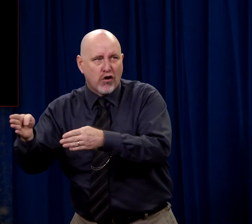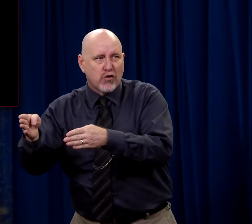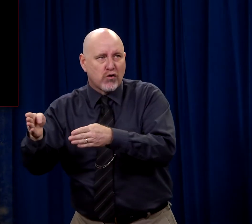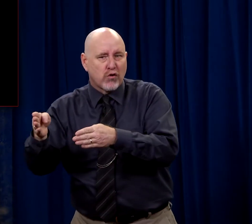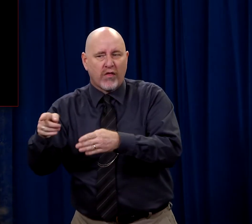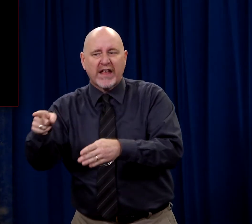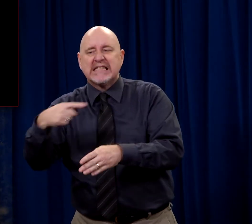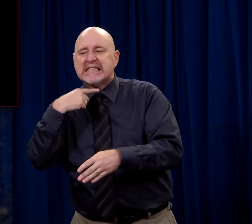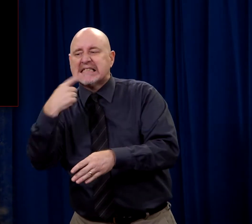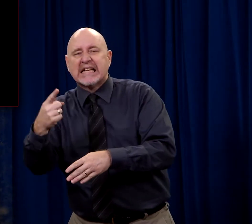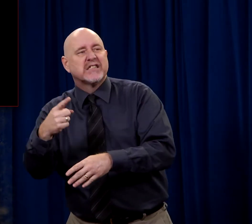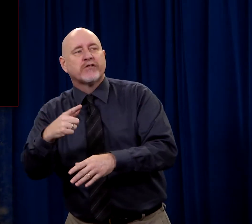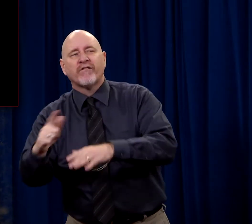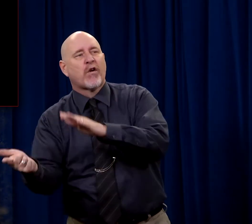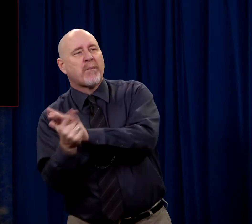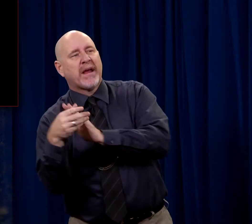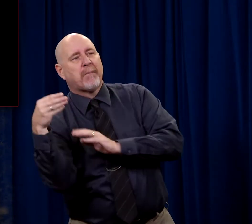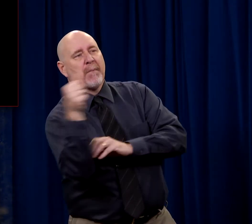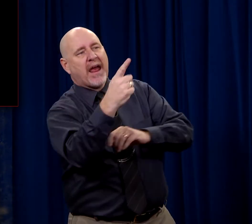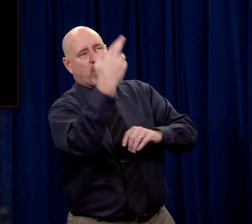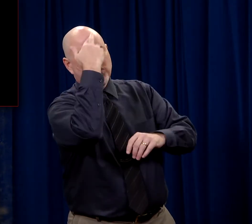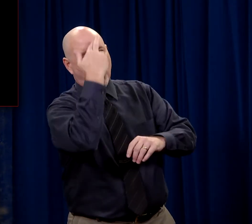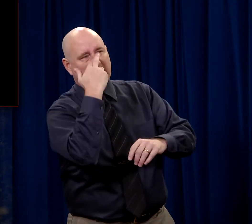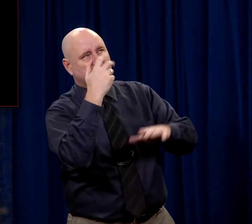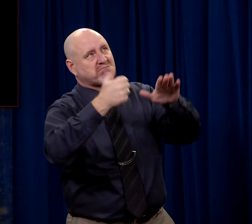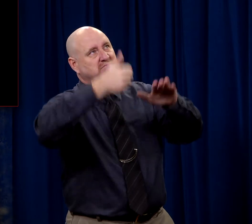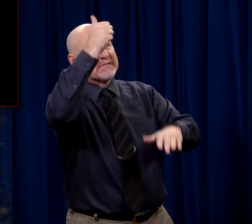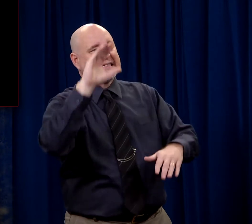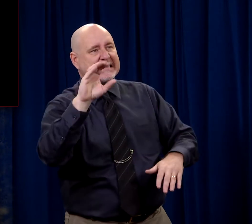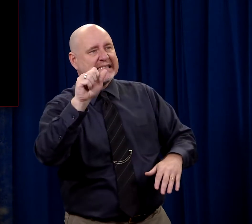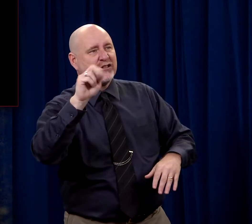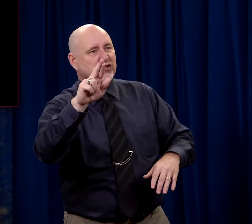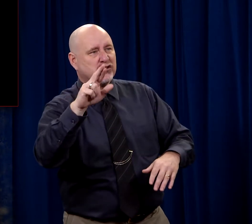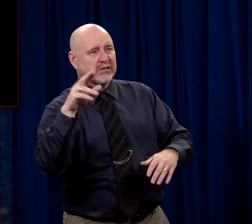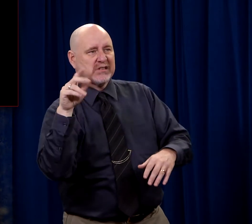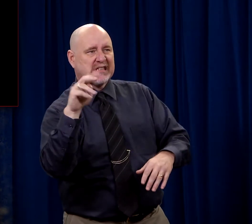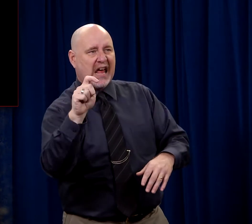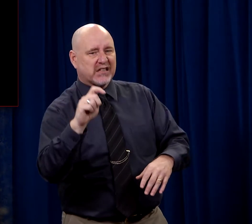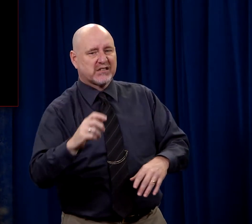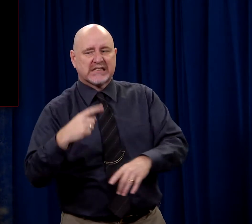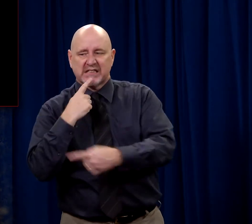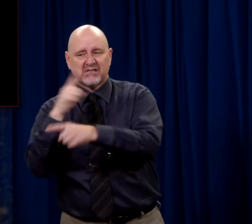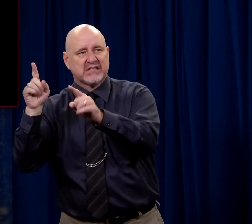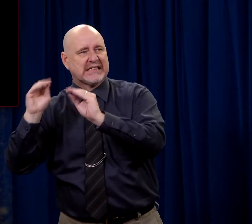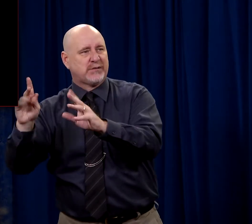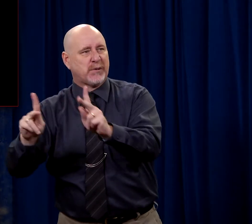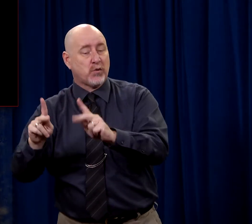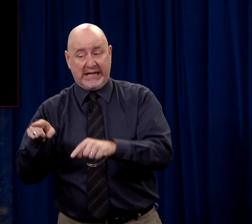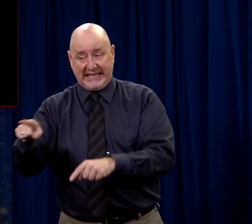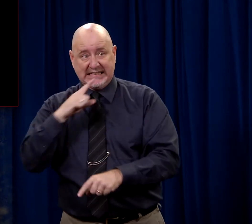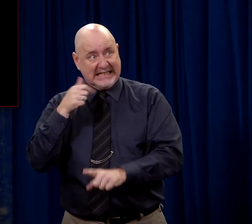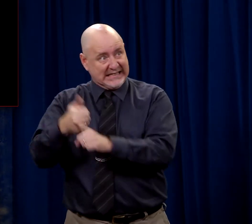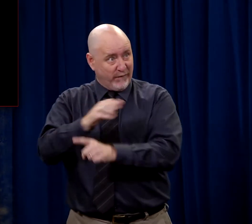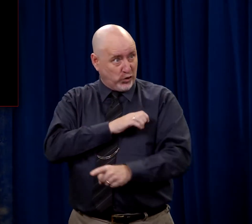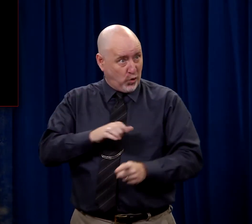forbidding to pay taxes to Caesar. And he says that he himself is Christ,